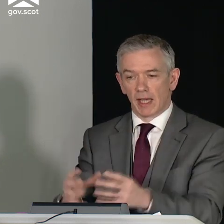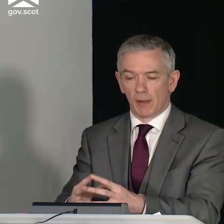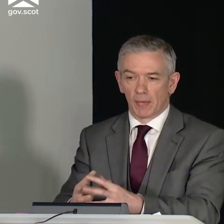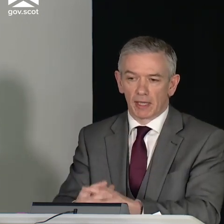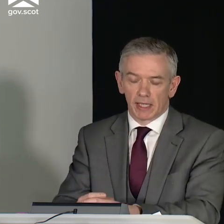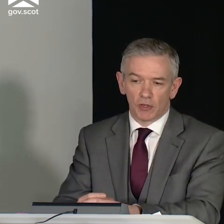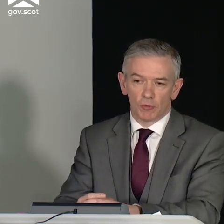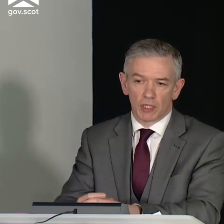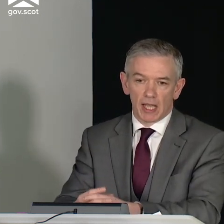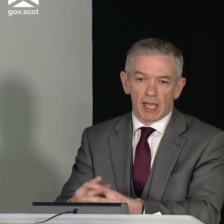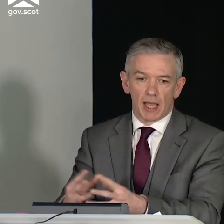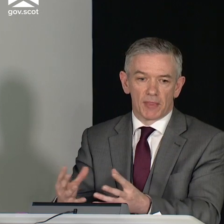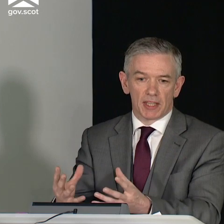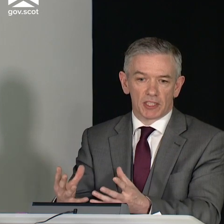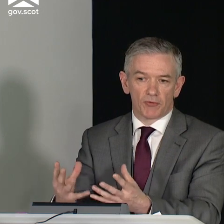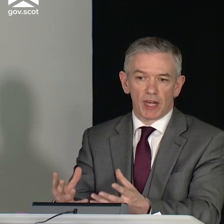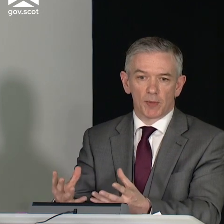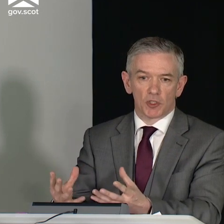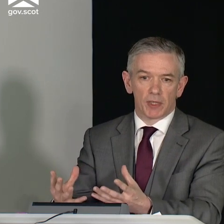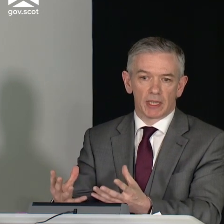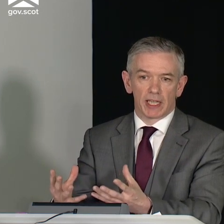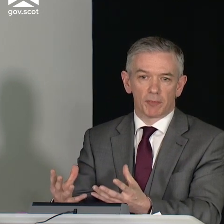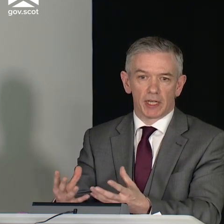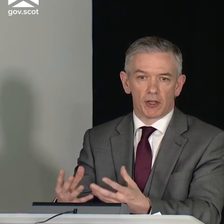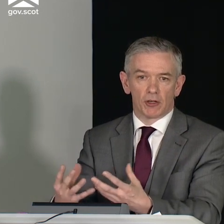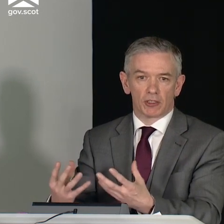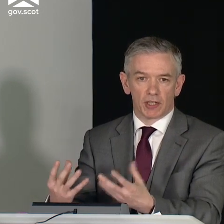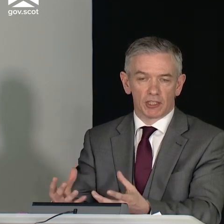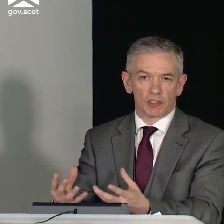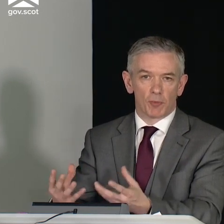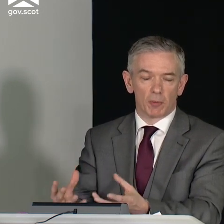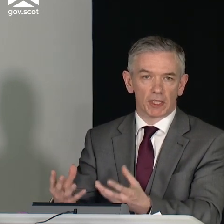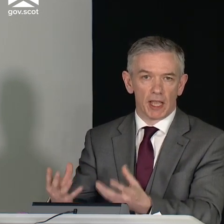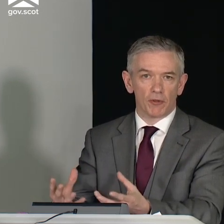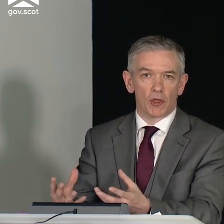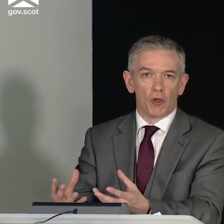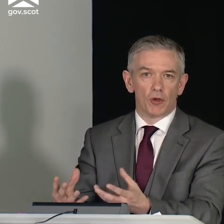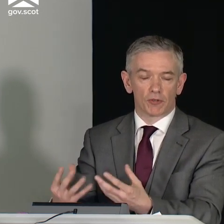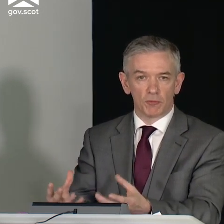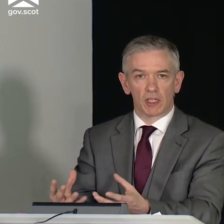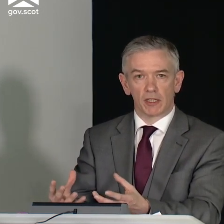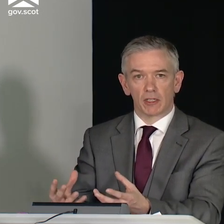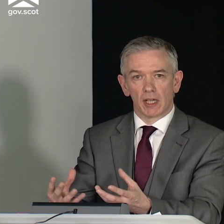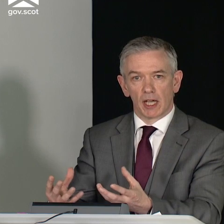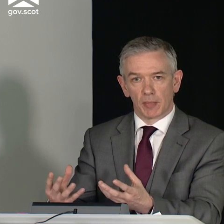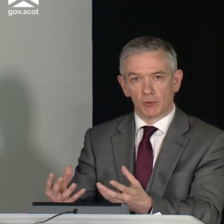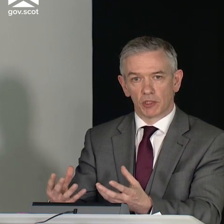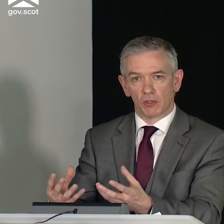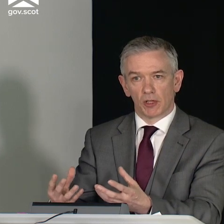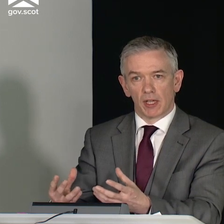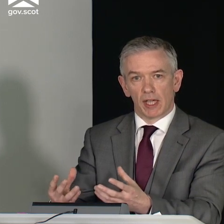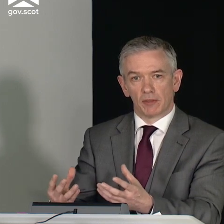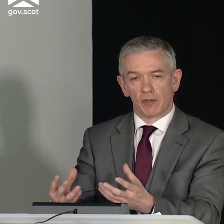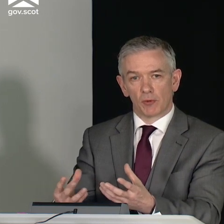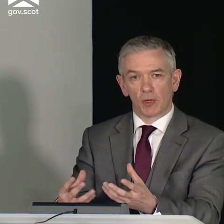care homes, that's very much been led by our Directors of Public Health, who have come together and been able